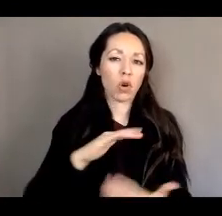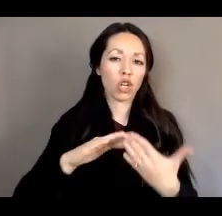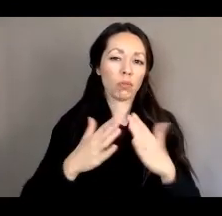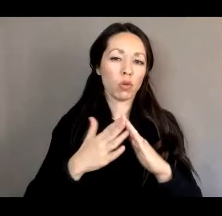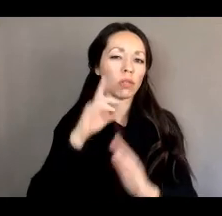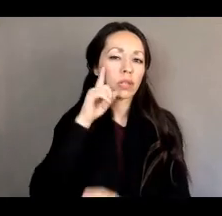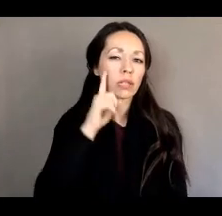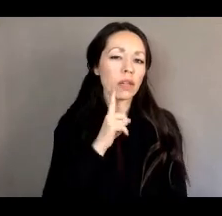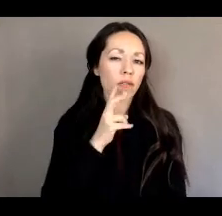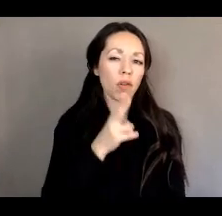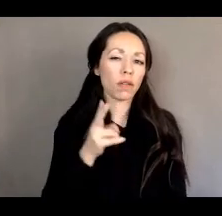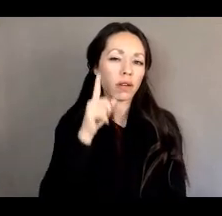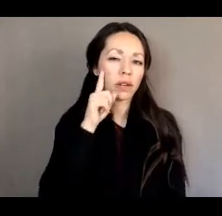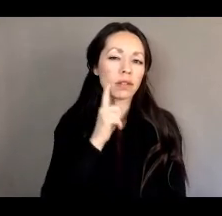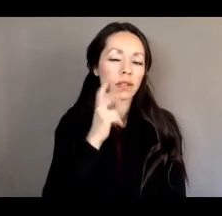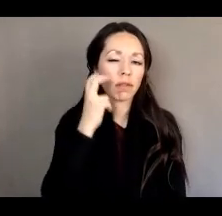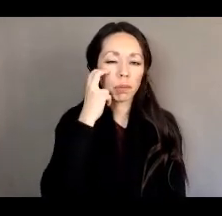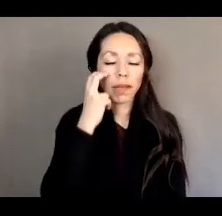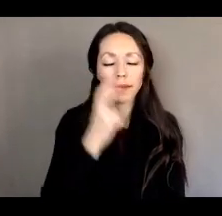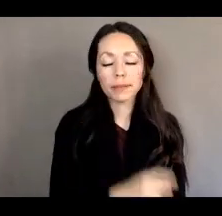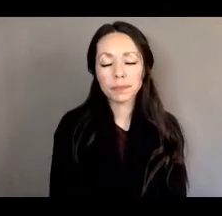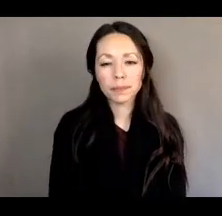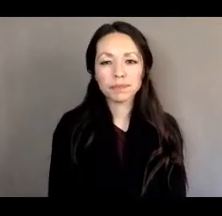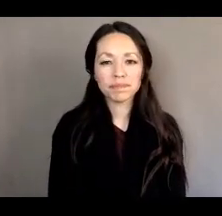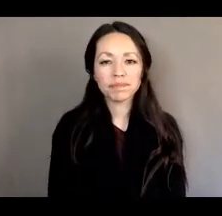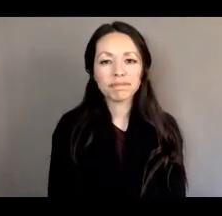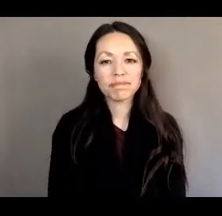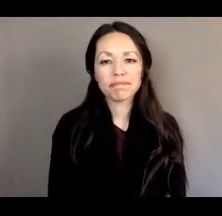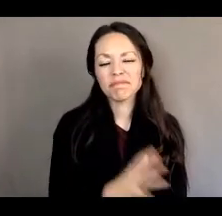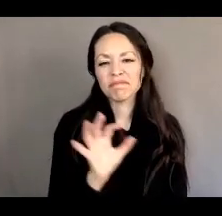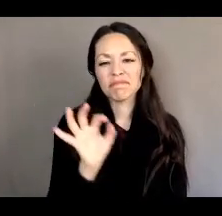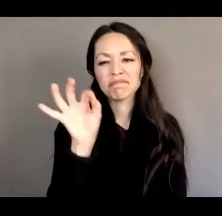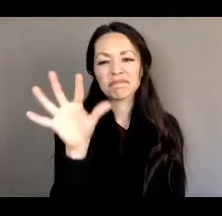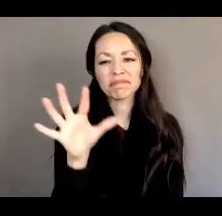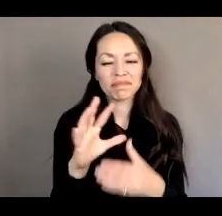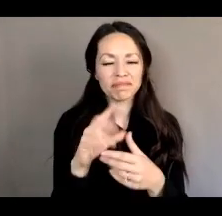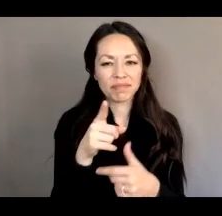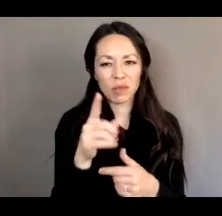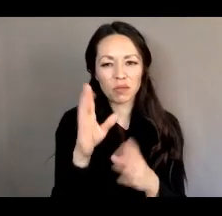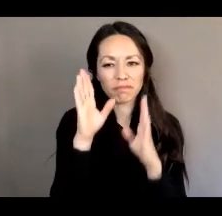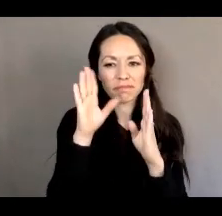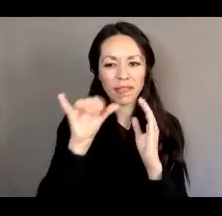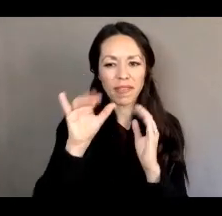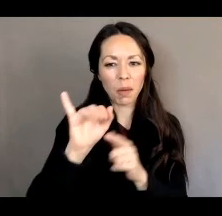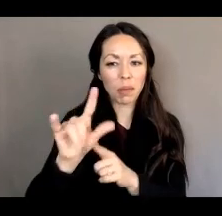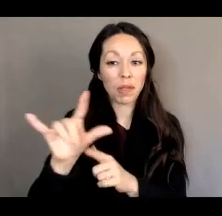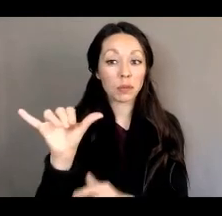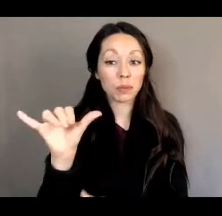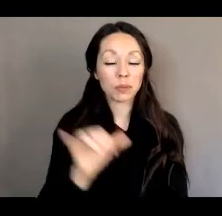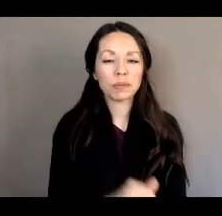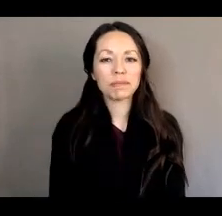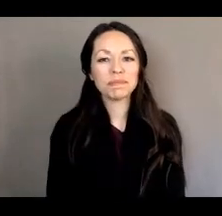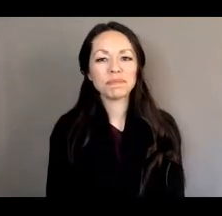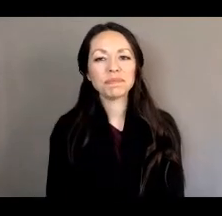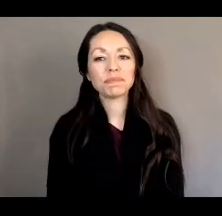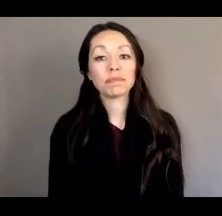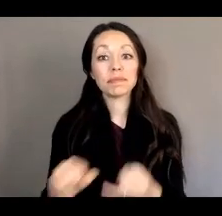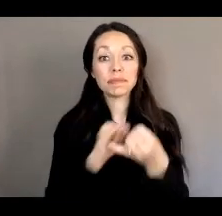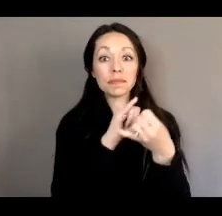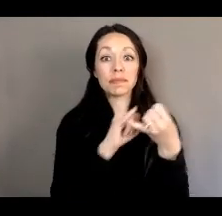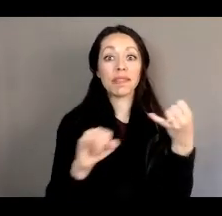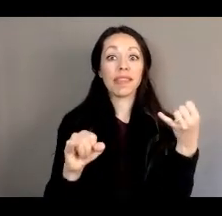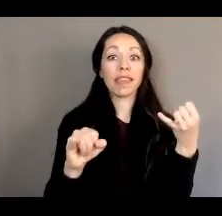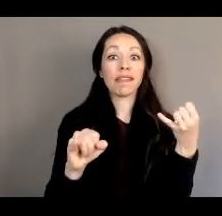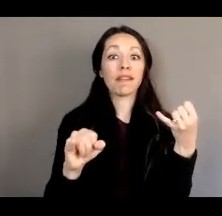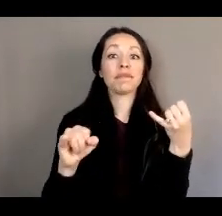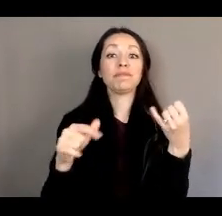the deaf and the hard of hearing and deafblind community. So I wanted to bring that bill to your attention. Um, the last thing, um,